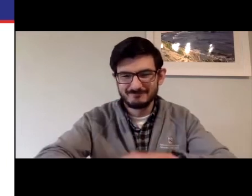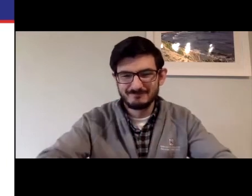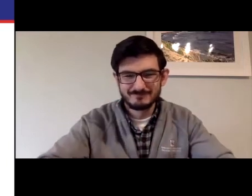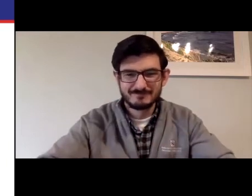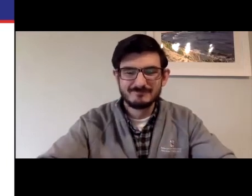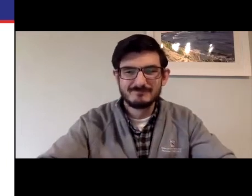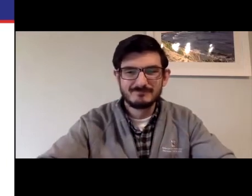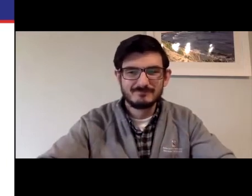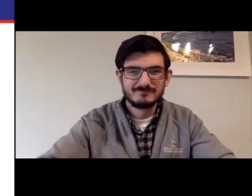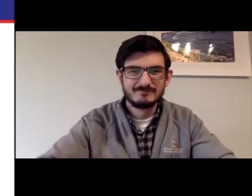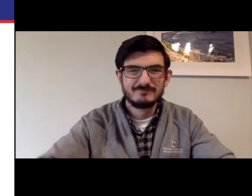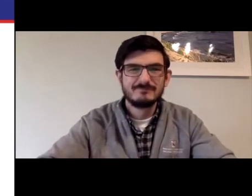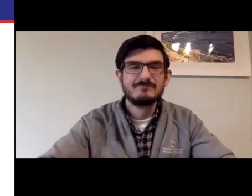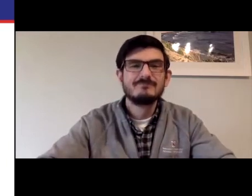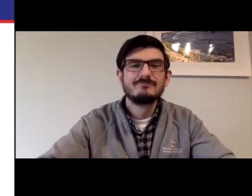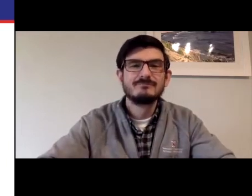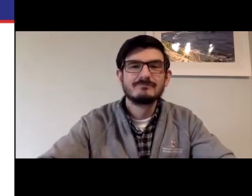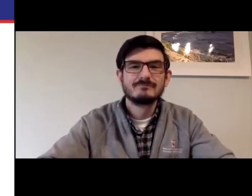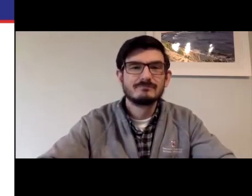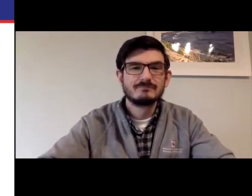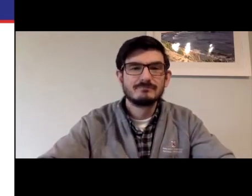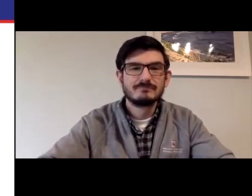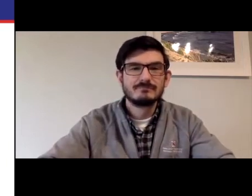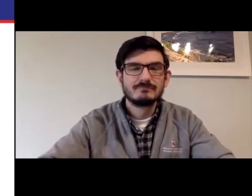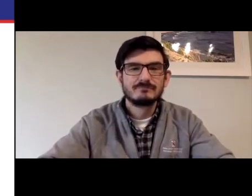I'll allow you a few seconds to review that before I start.